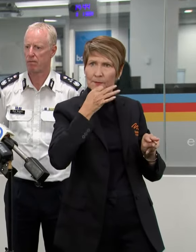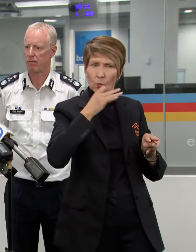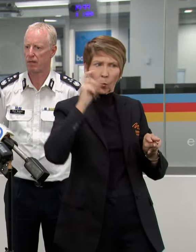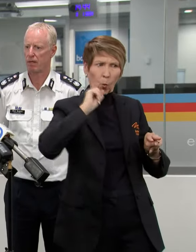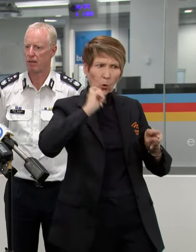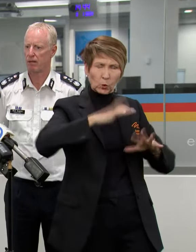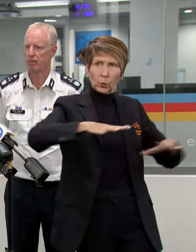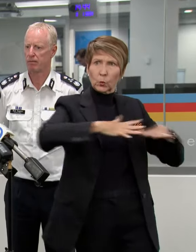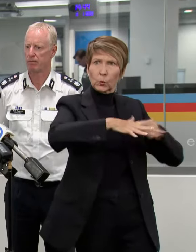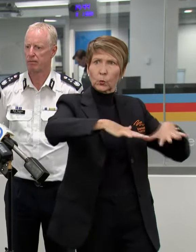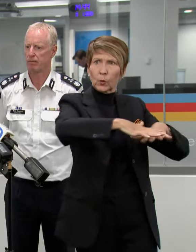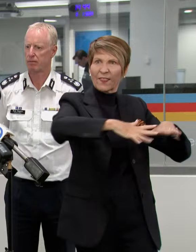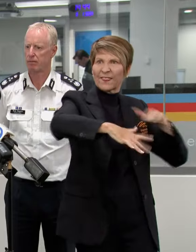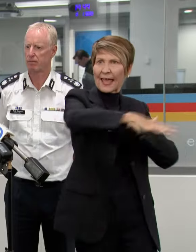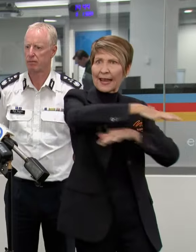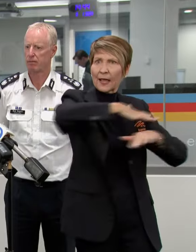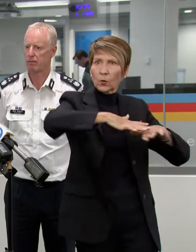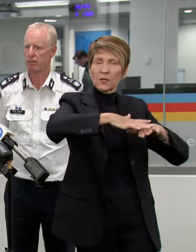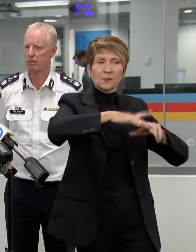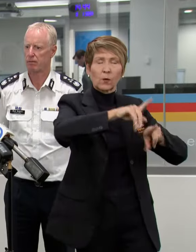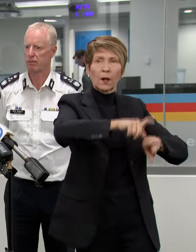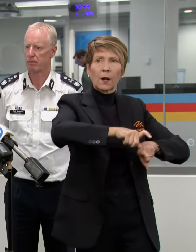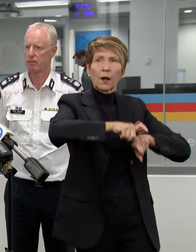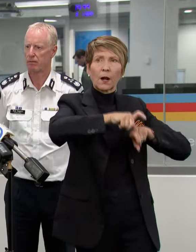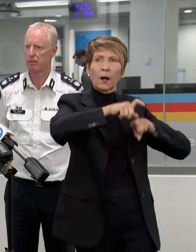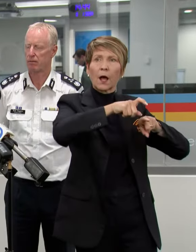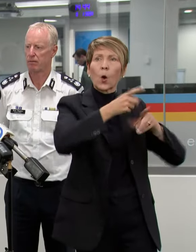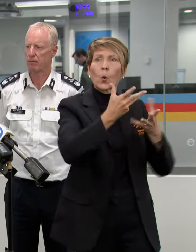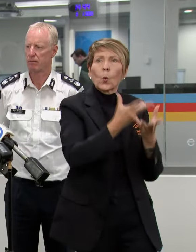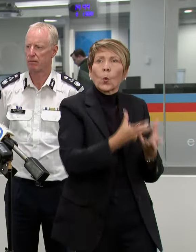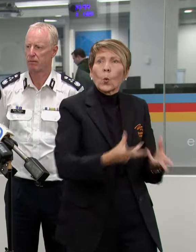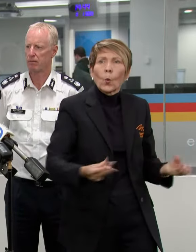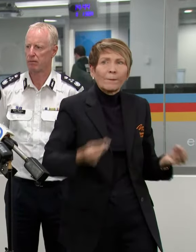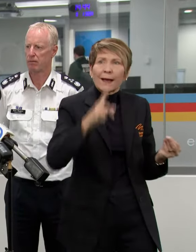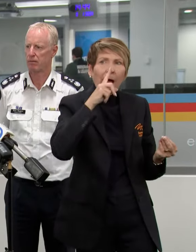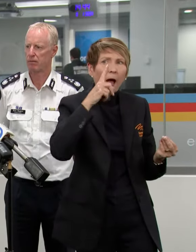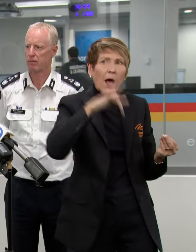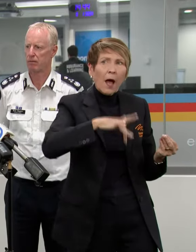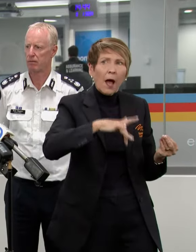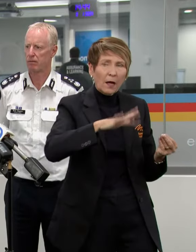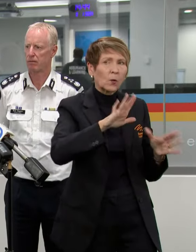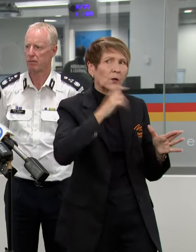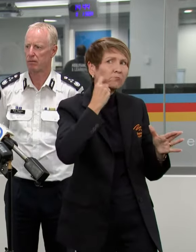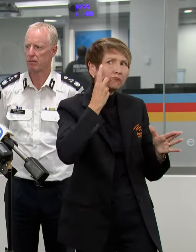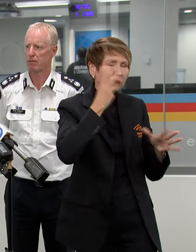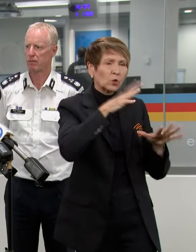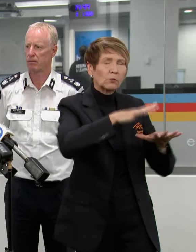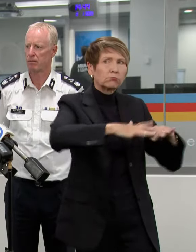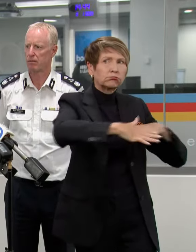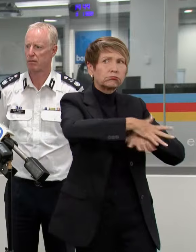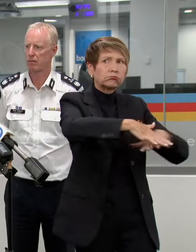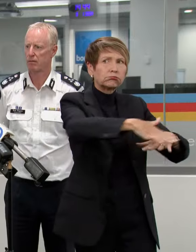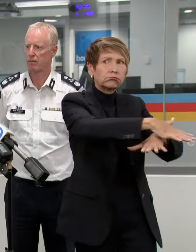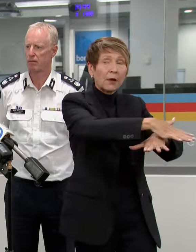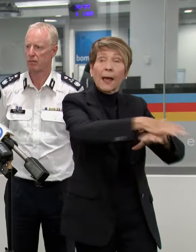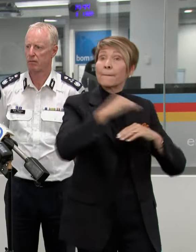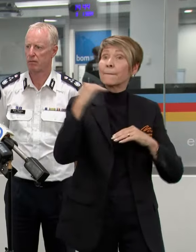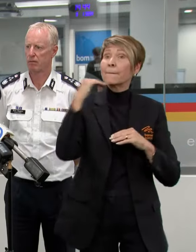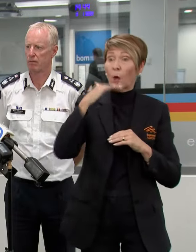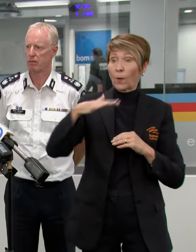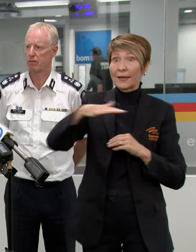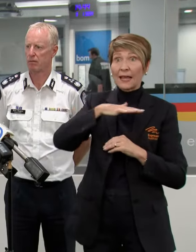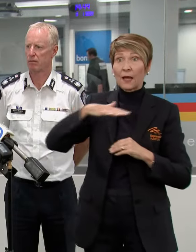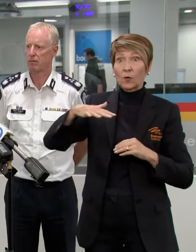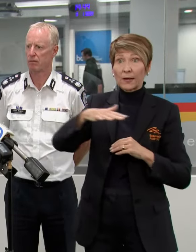extended in those catchments for a number of days. And finally, across the Metropolitan Melbourne catchments, there's now a number of minor flood warnings